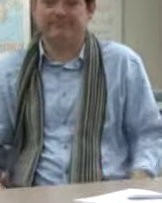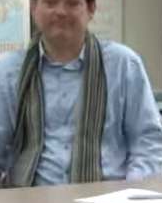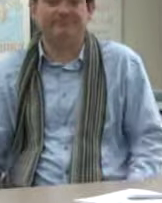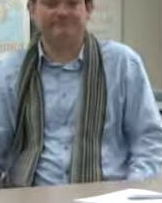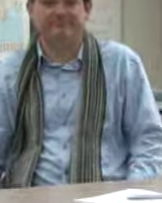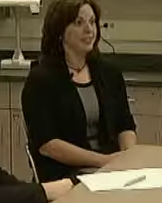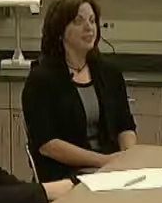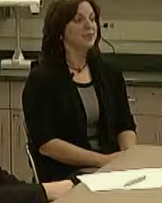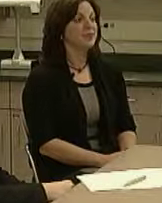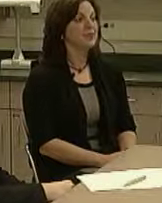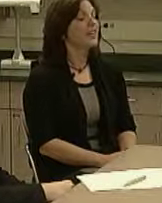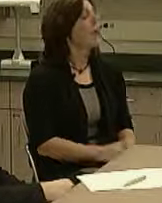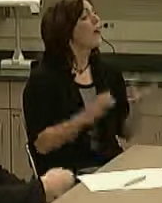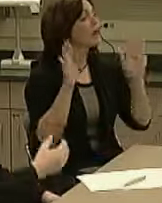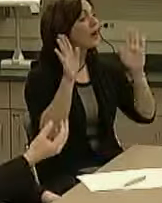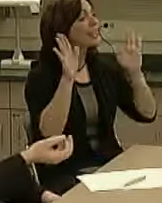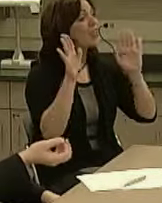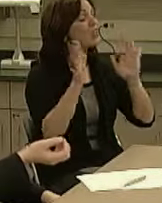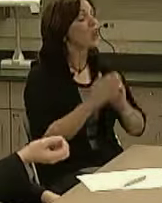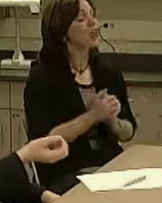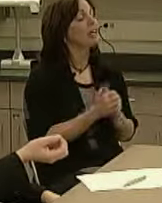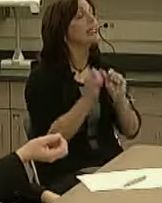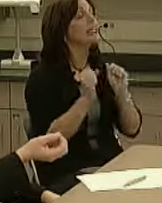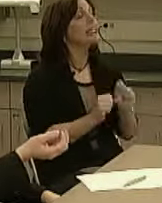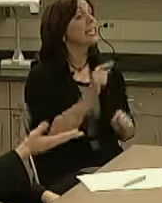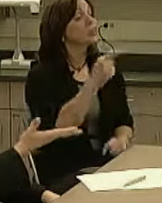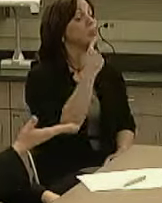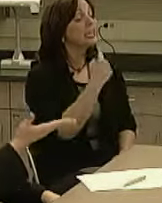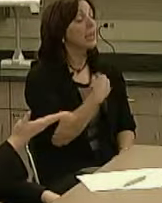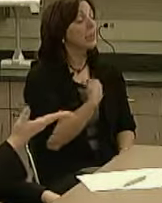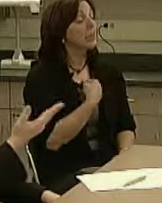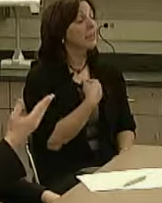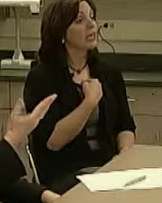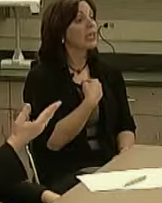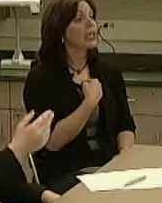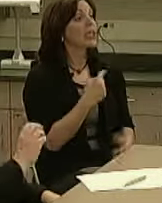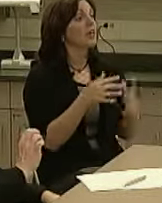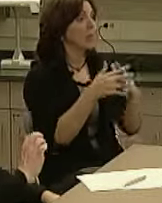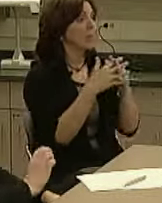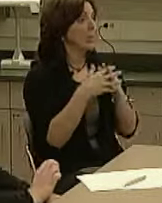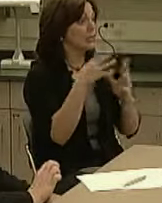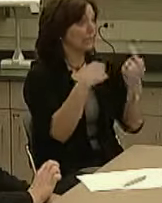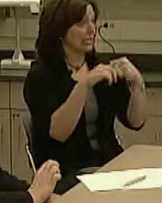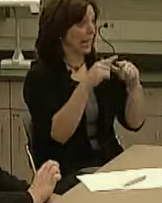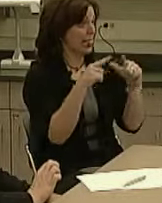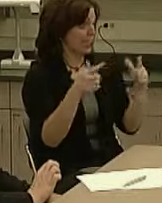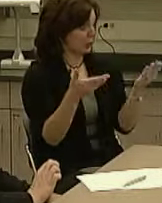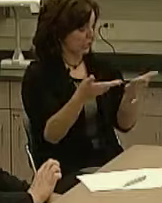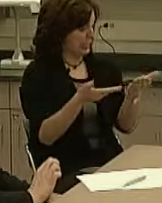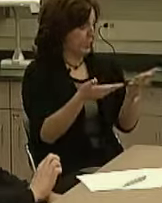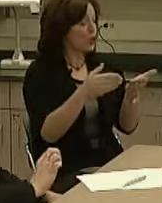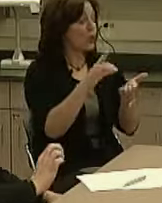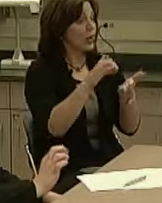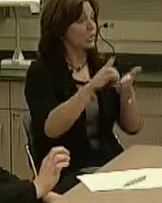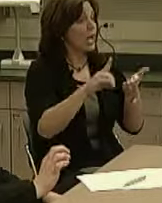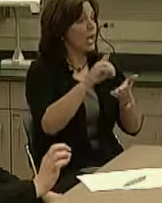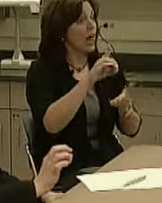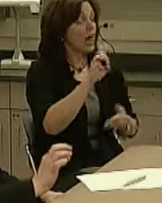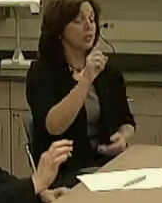at Delta. Wonderful. And can you tell me, American Sign Language here at Delta, how long